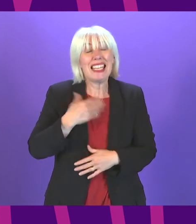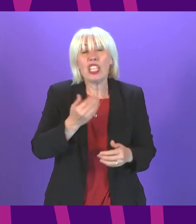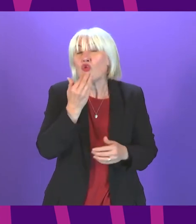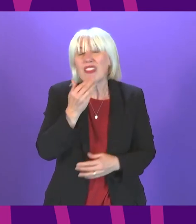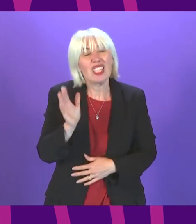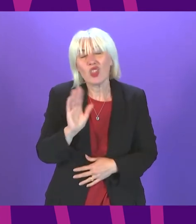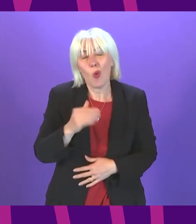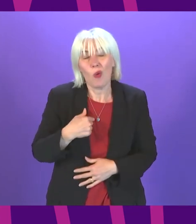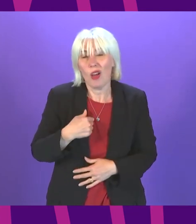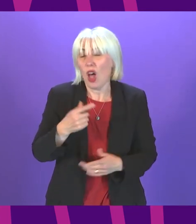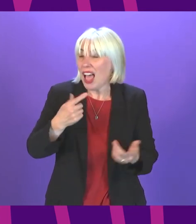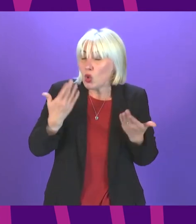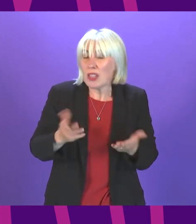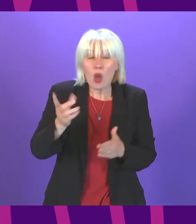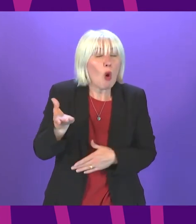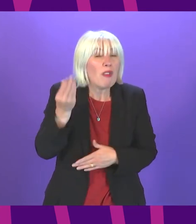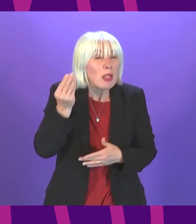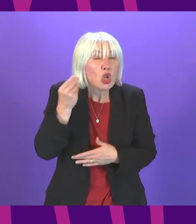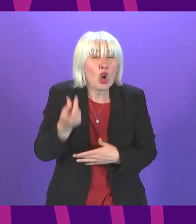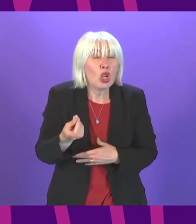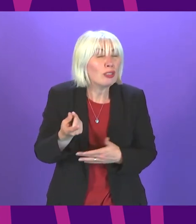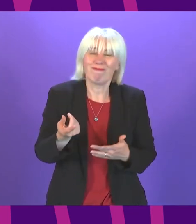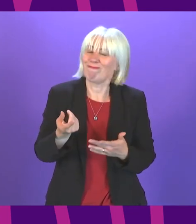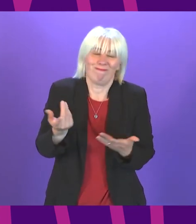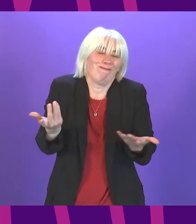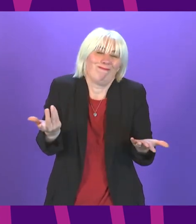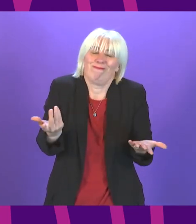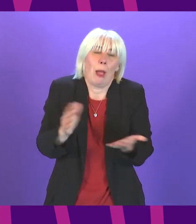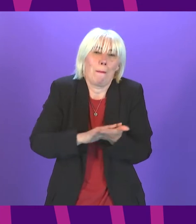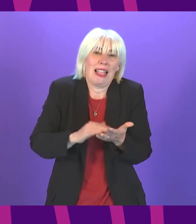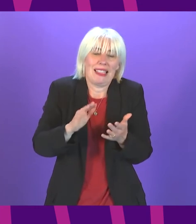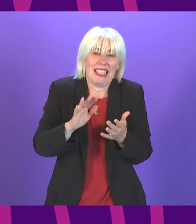reality is that nothing we've heard today takes away from the fact that we